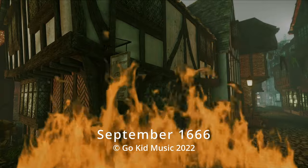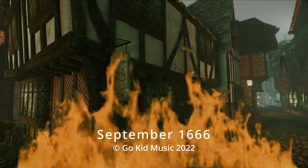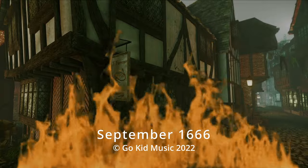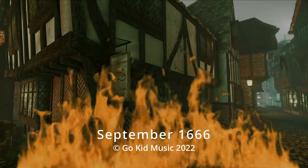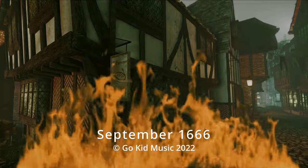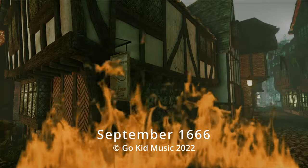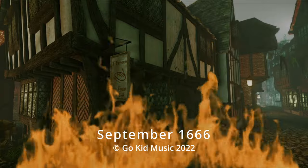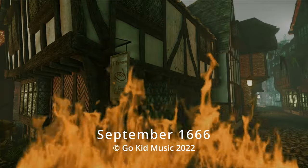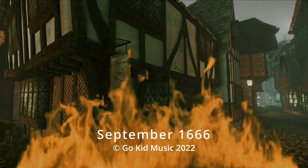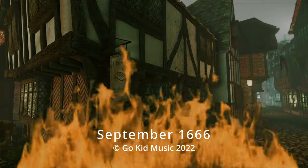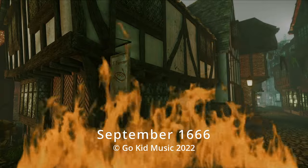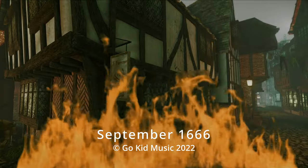Yeah, it's gone